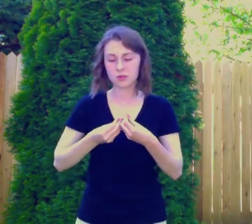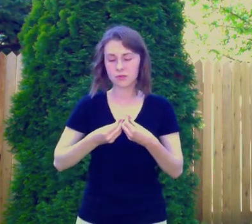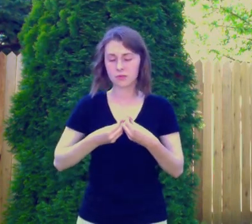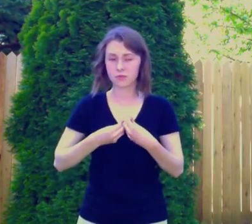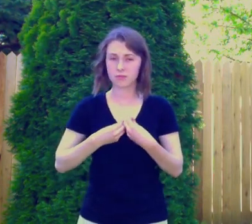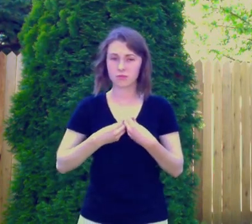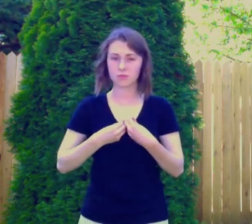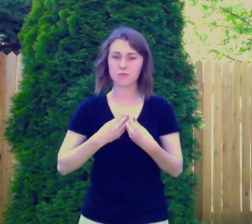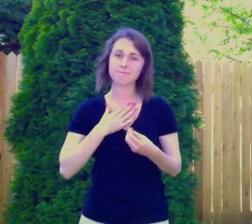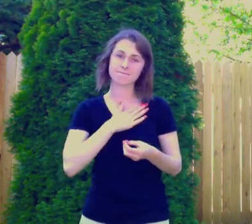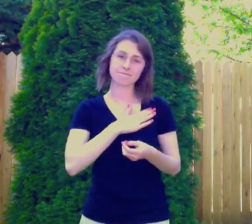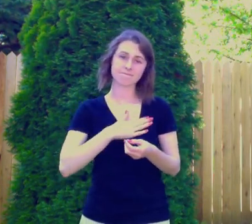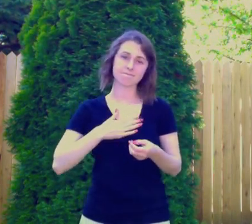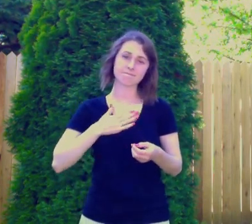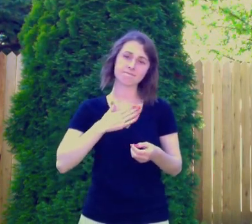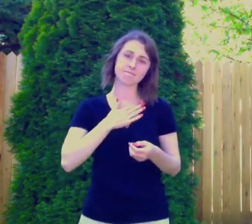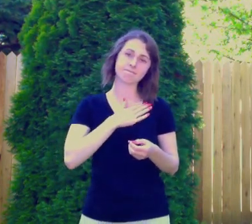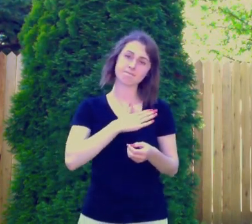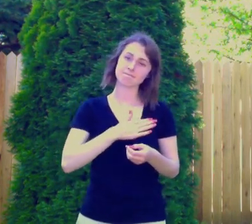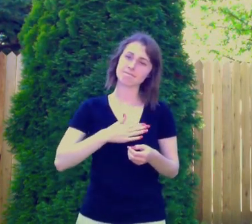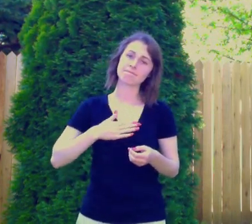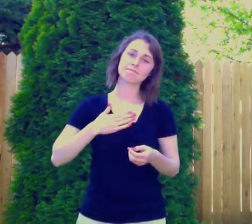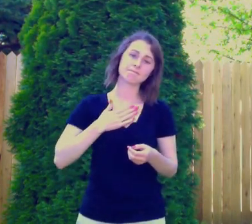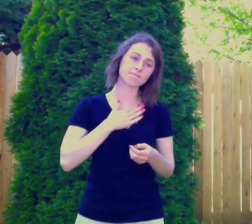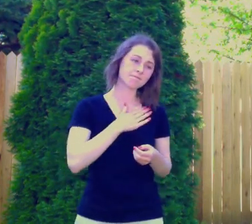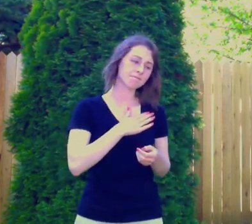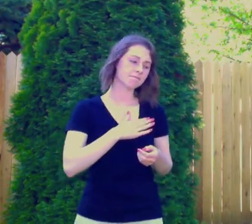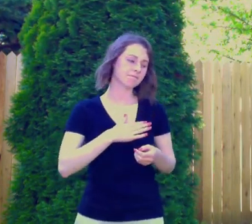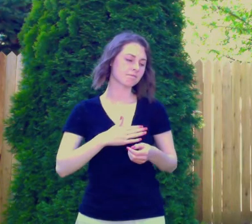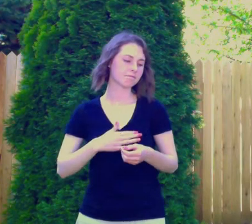keep your heart hidden away